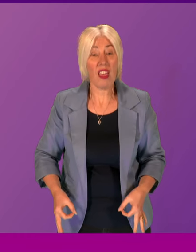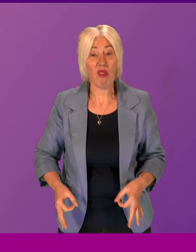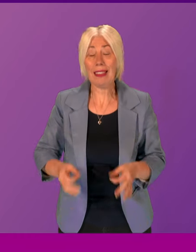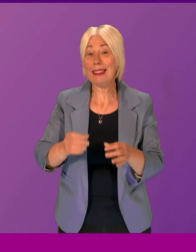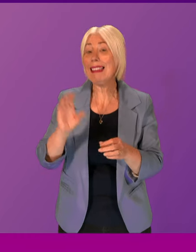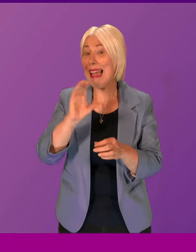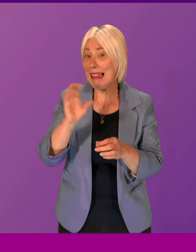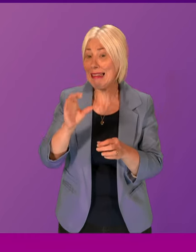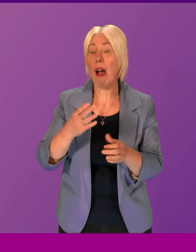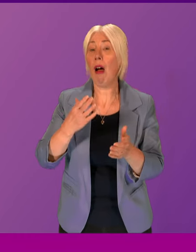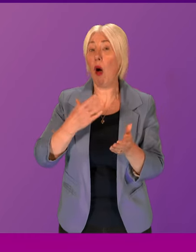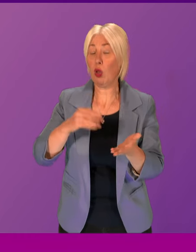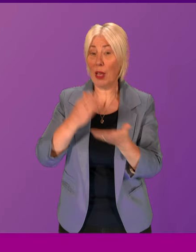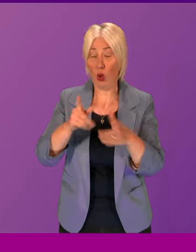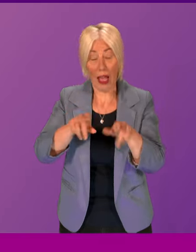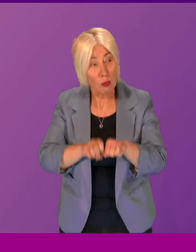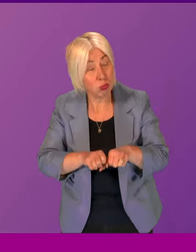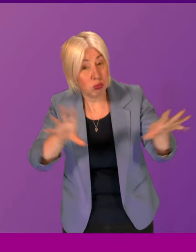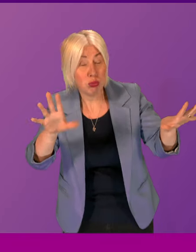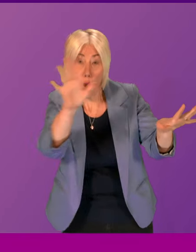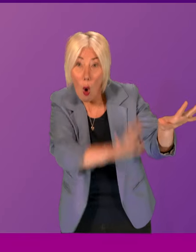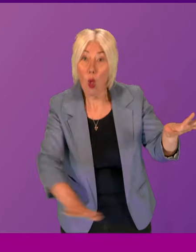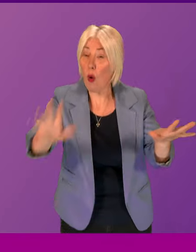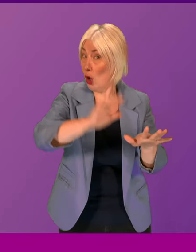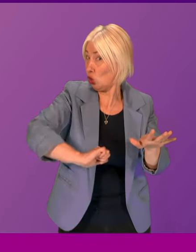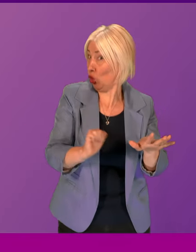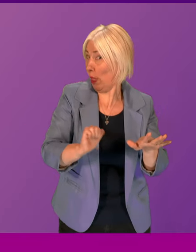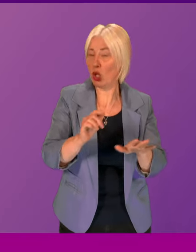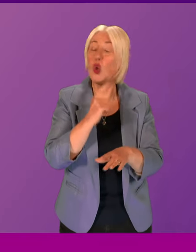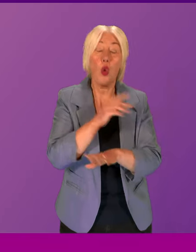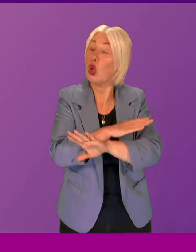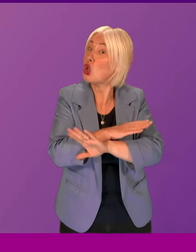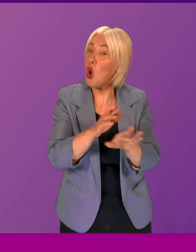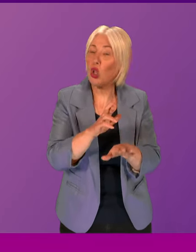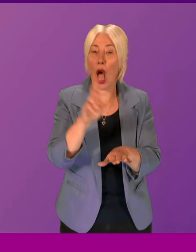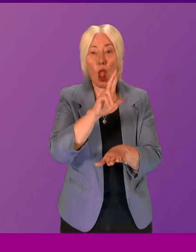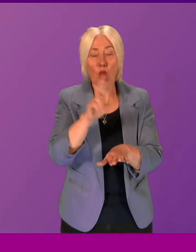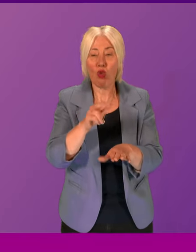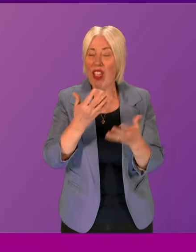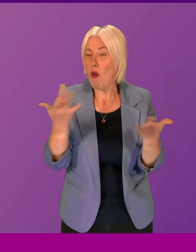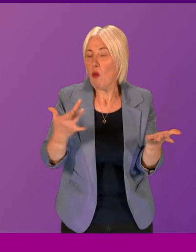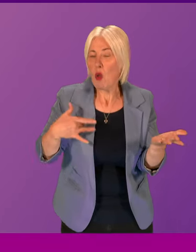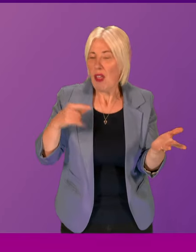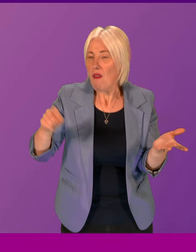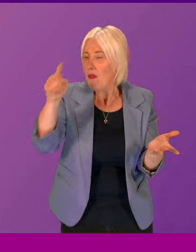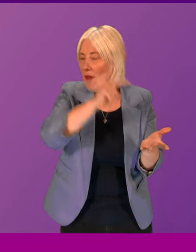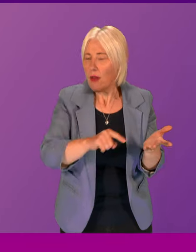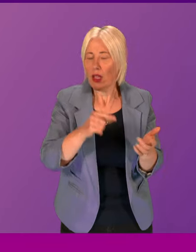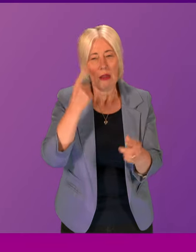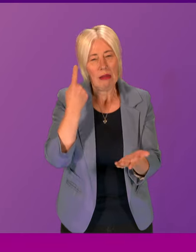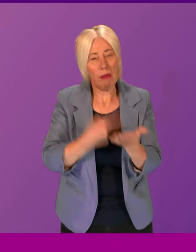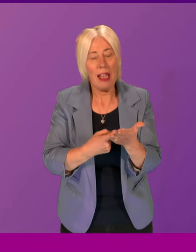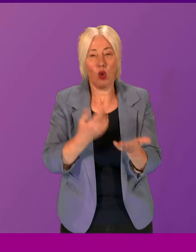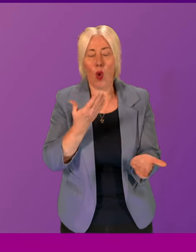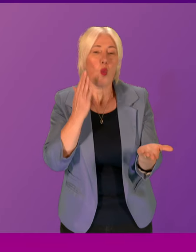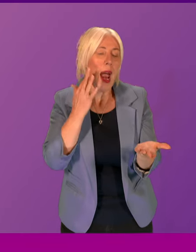is one that I want to see extended right across Scotland, so that there is not a postcode lottery of care. I'm sure the Cabinet Secretary for Health writes in detail to Ms